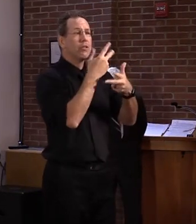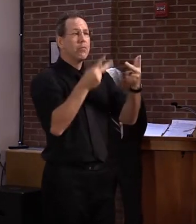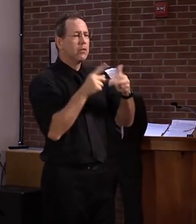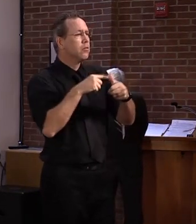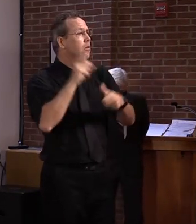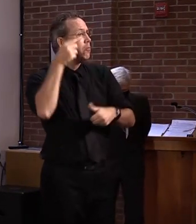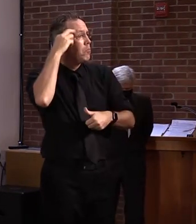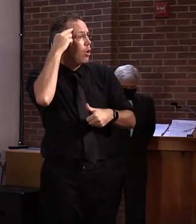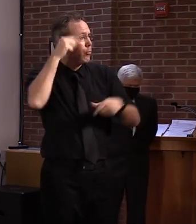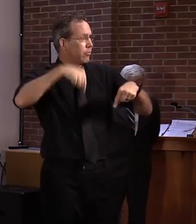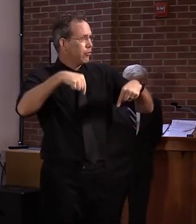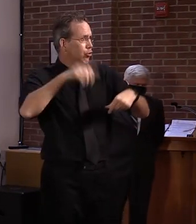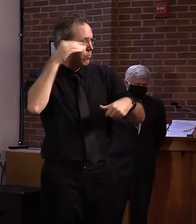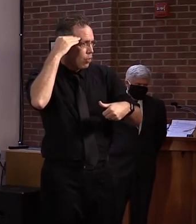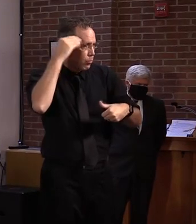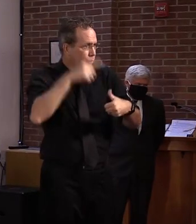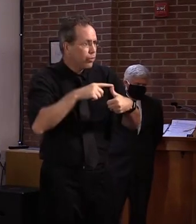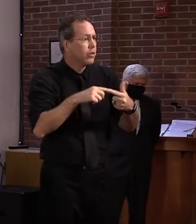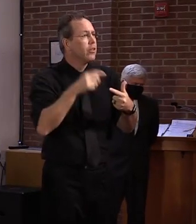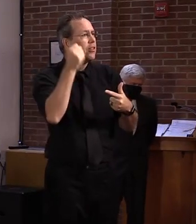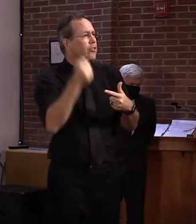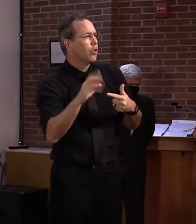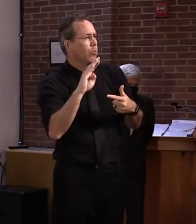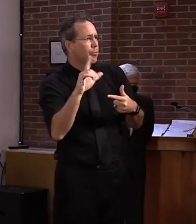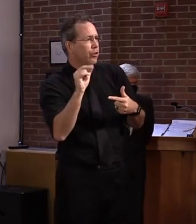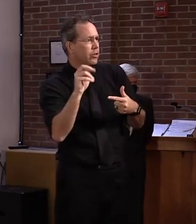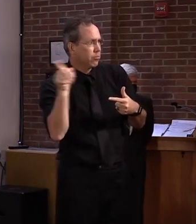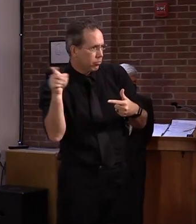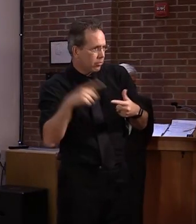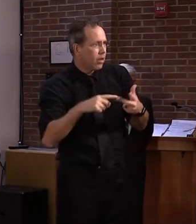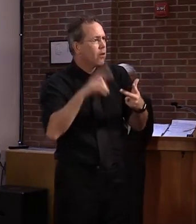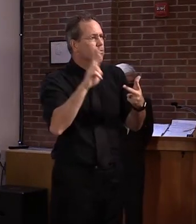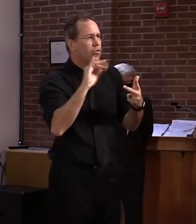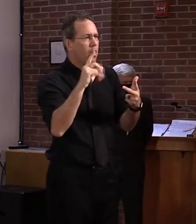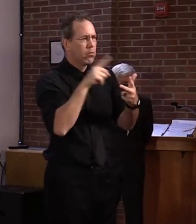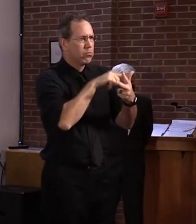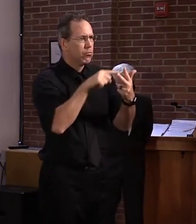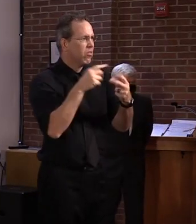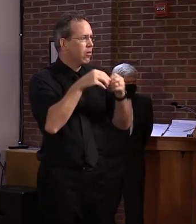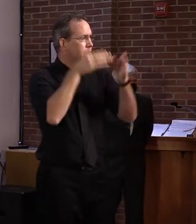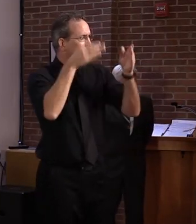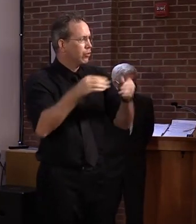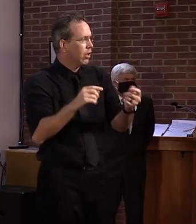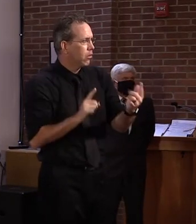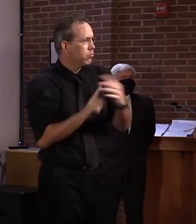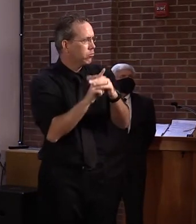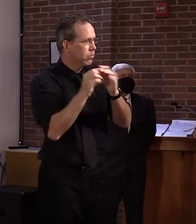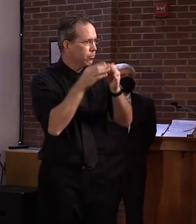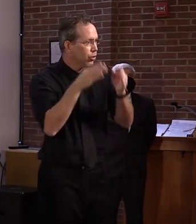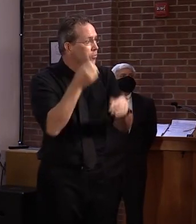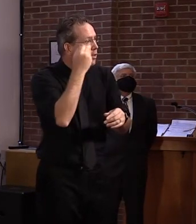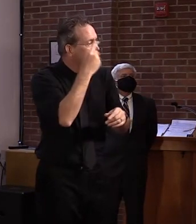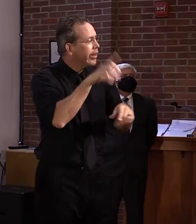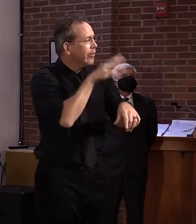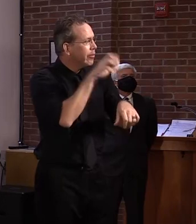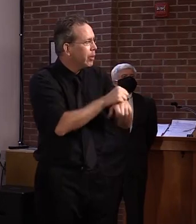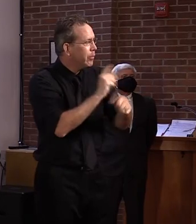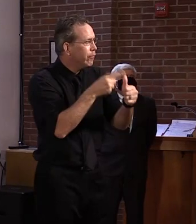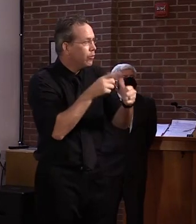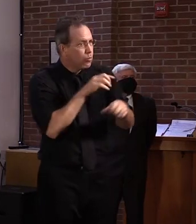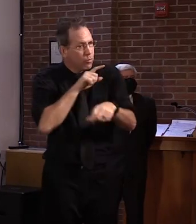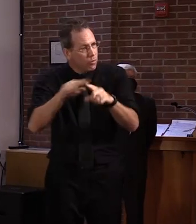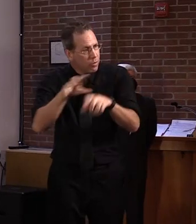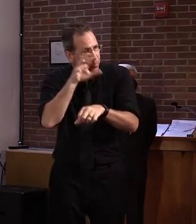offices to the public by appointment only. Using a new online scheduling system,